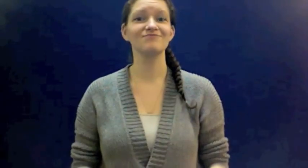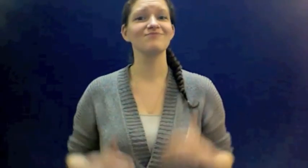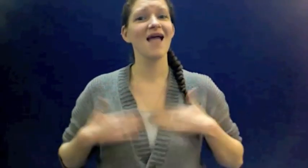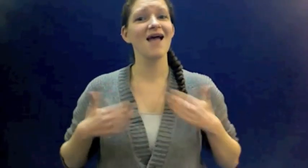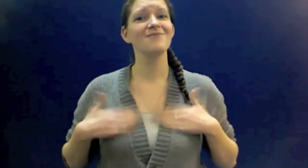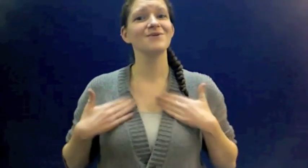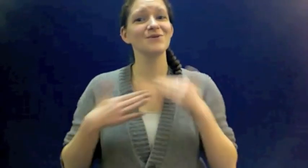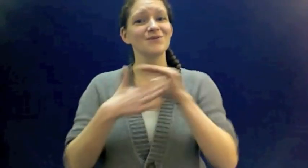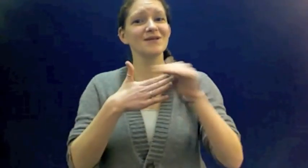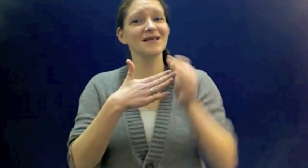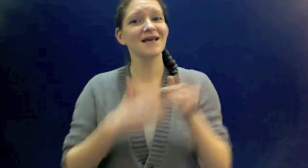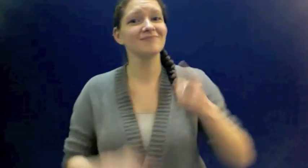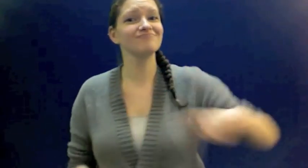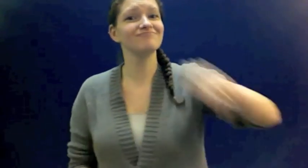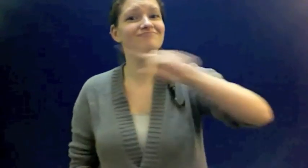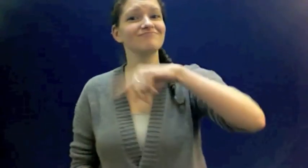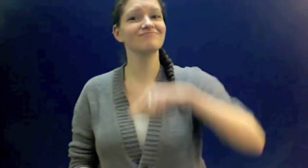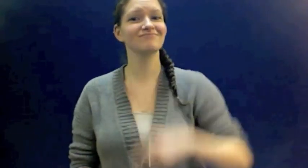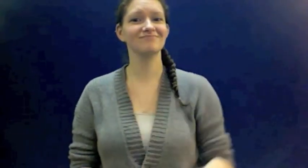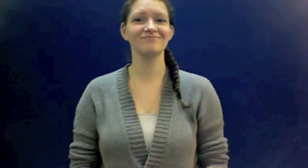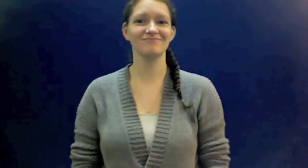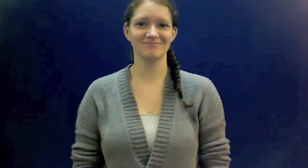Happy weekend everyone! you very much.